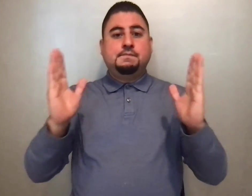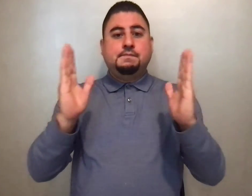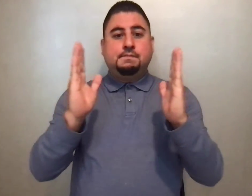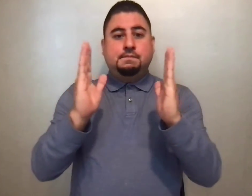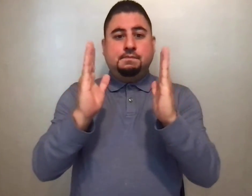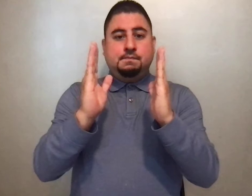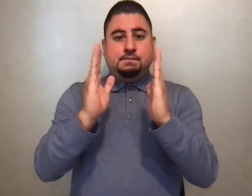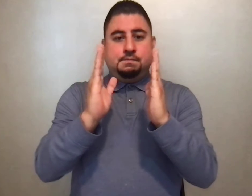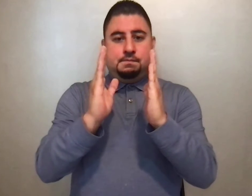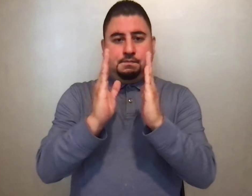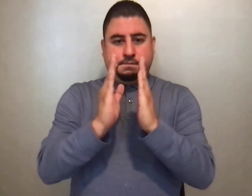Amen.